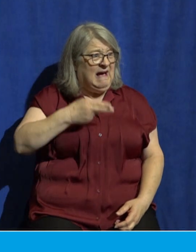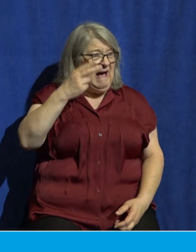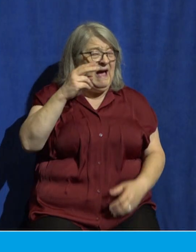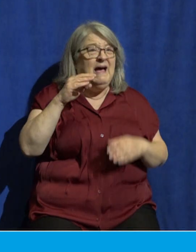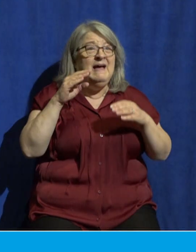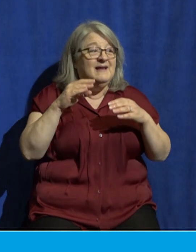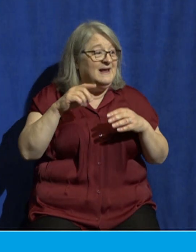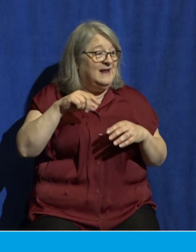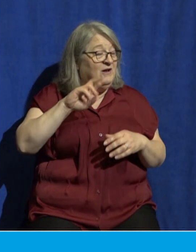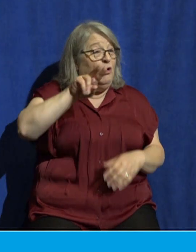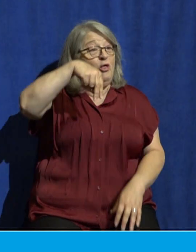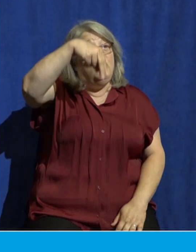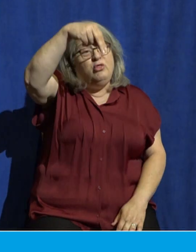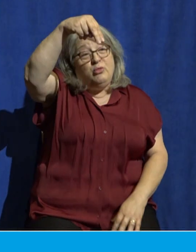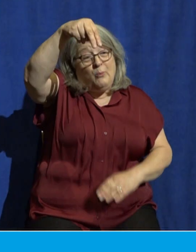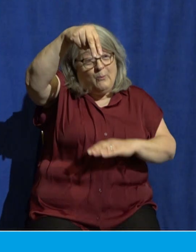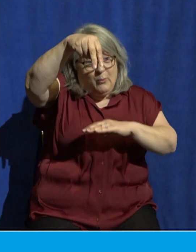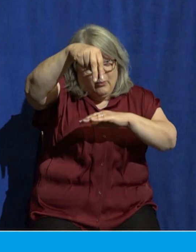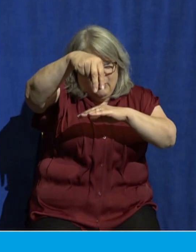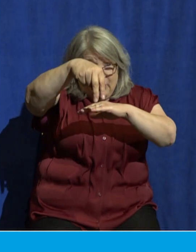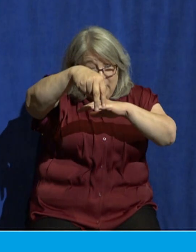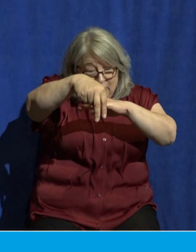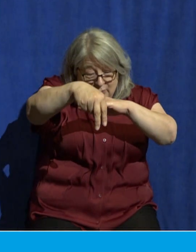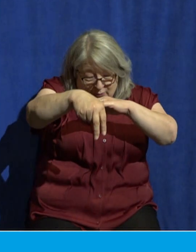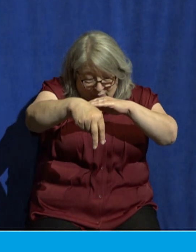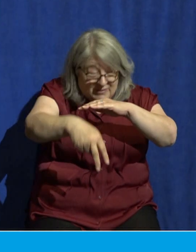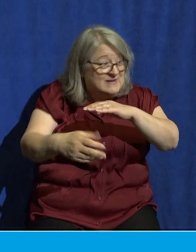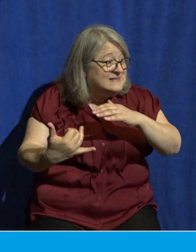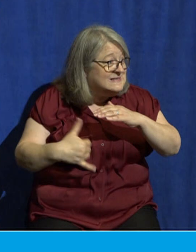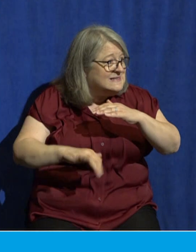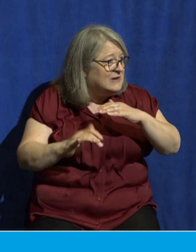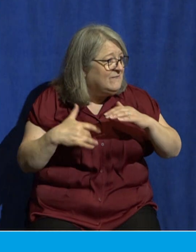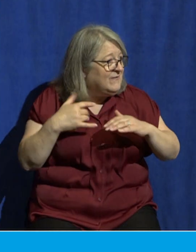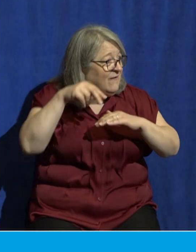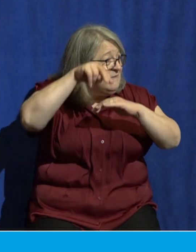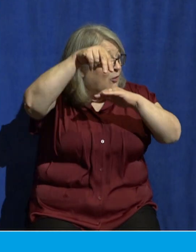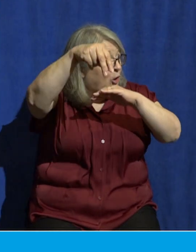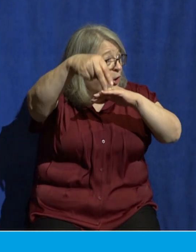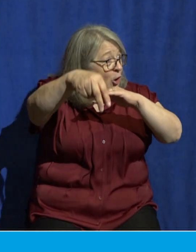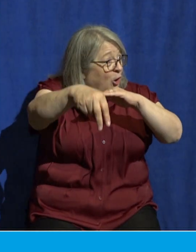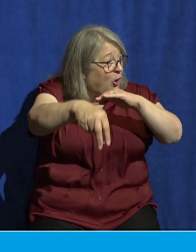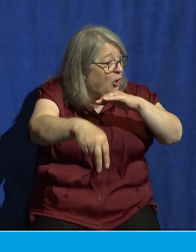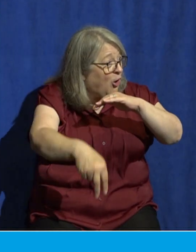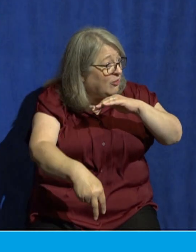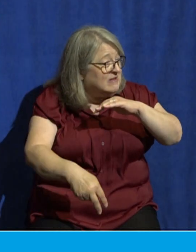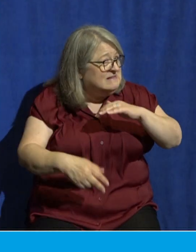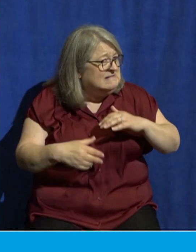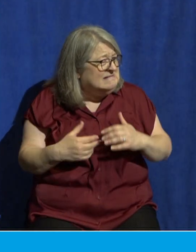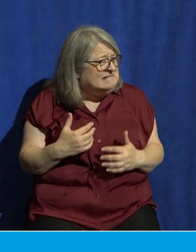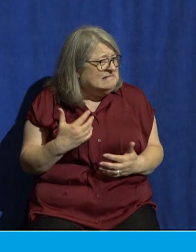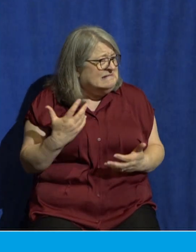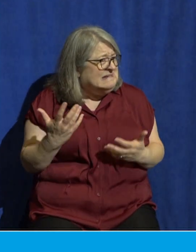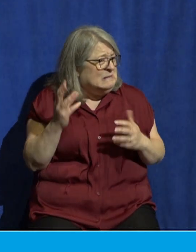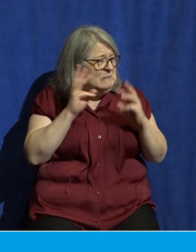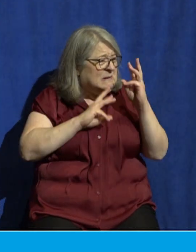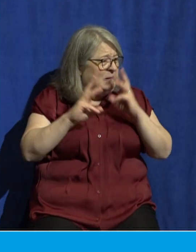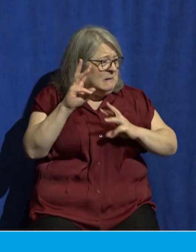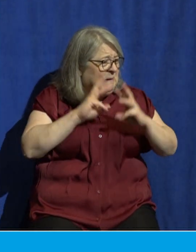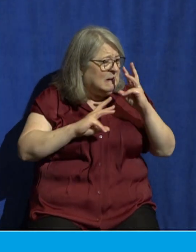falling and I don't want to be anymore. And then I remember feeling that initial feeling of relief